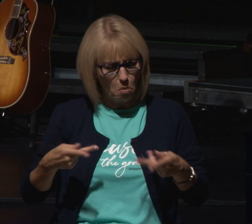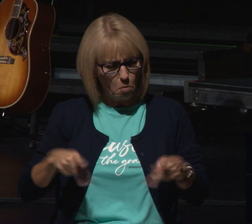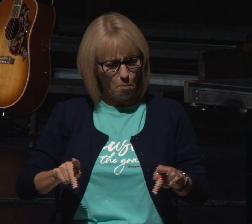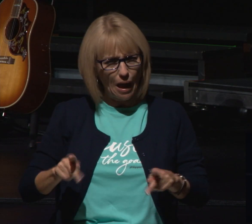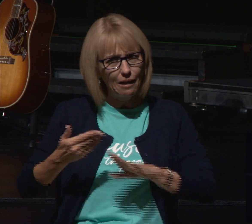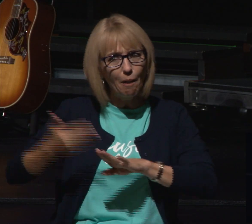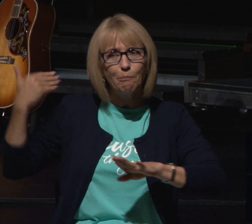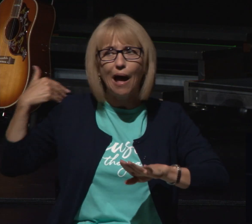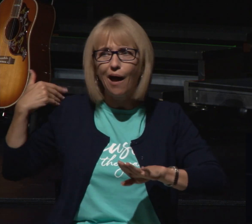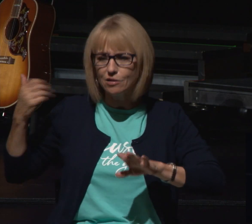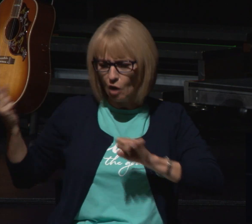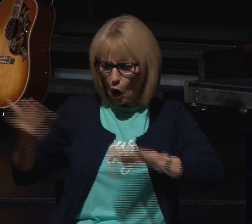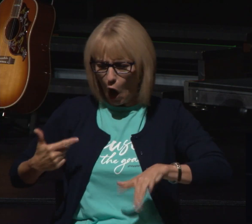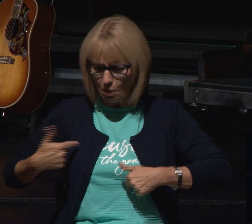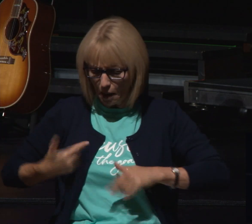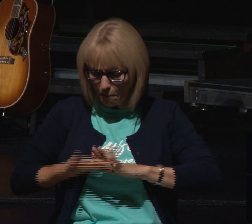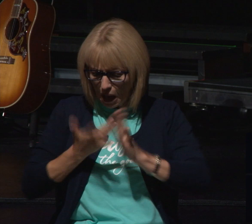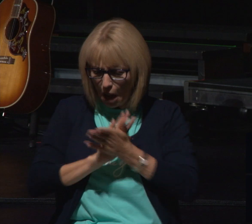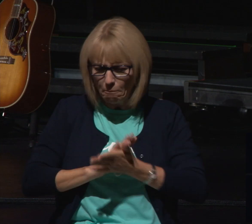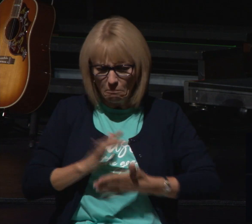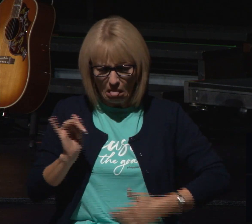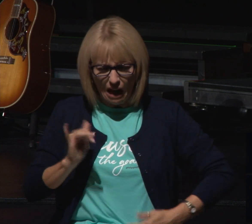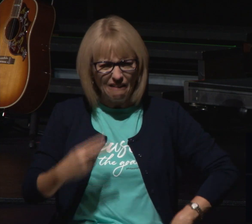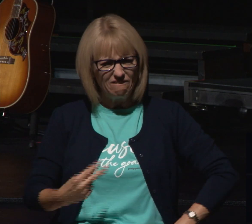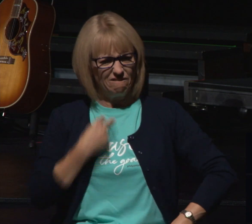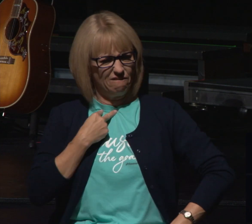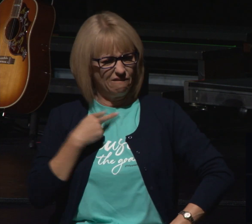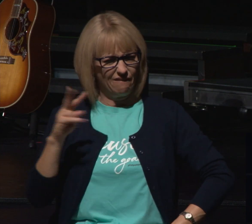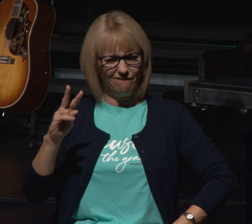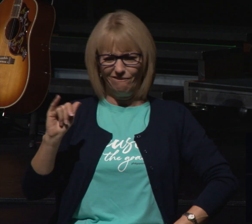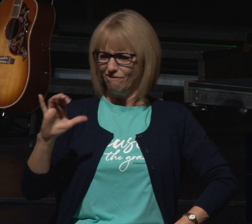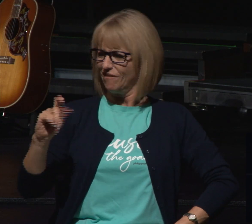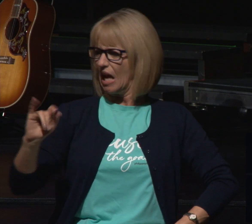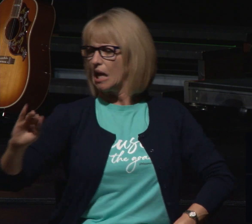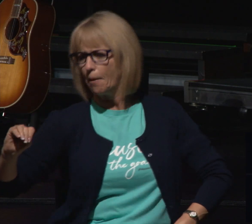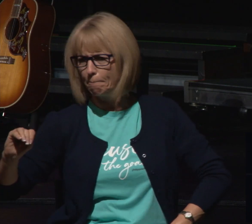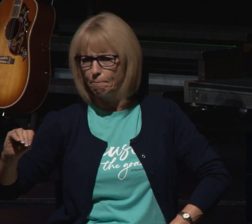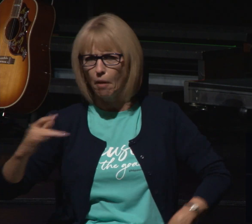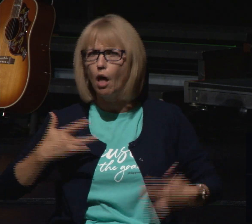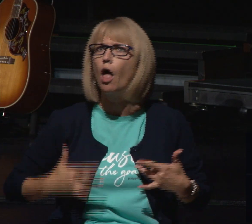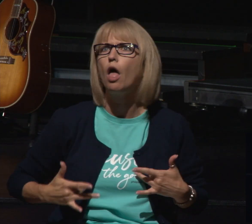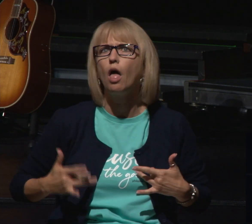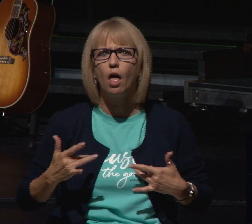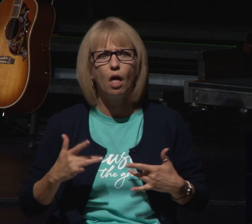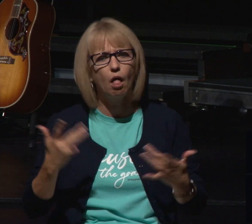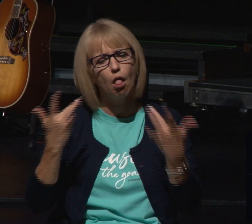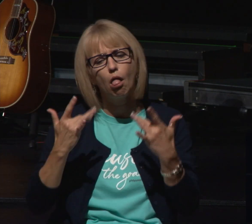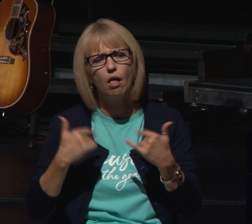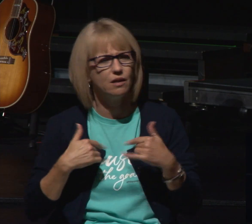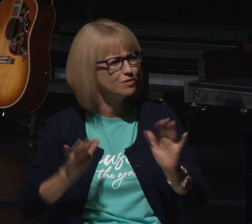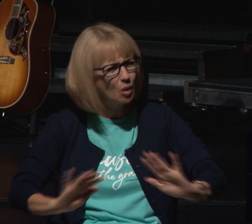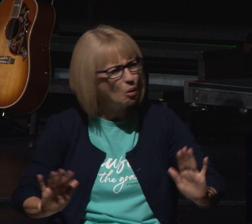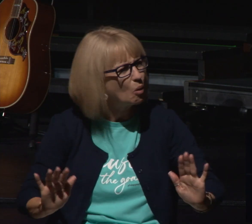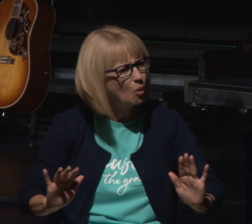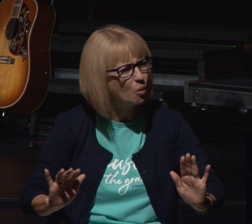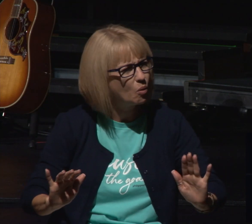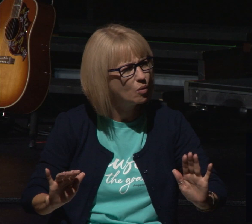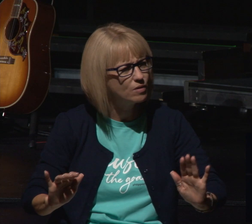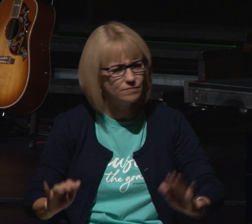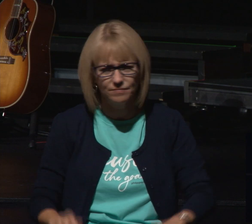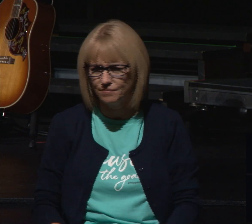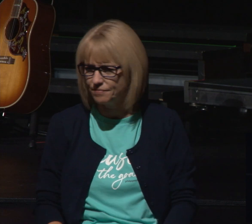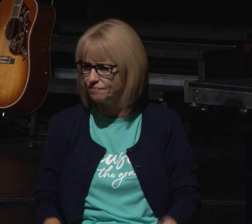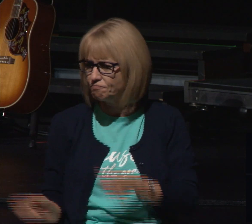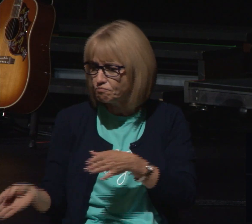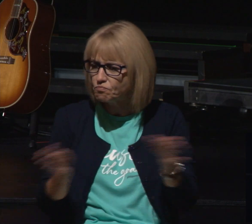victim but he chose to live faithfully no matter what came Jabez is another man in the Old Testament